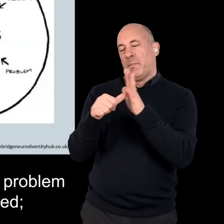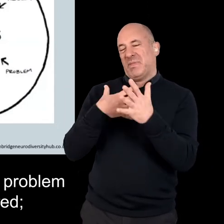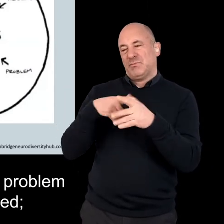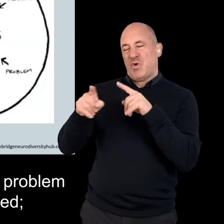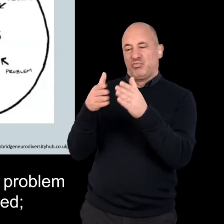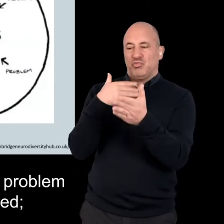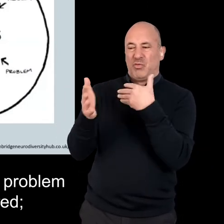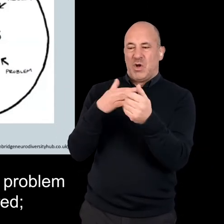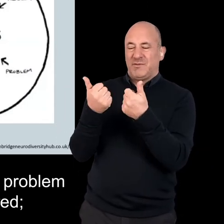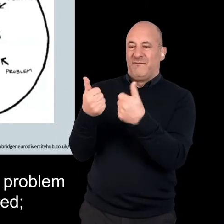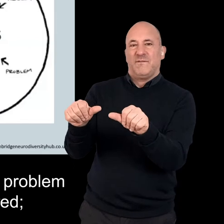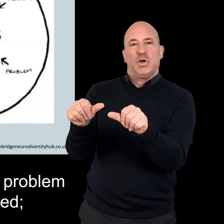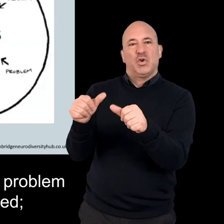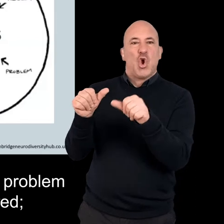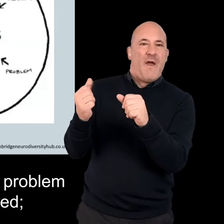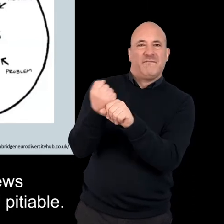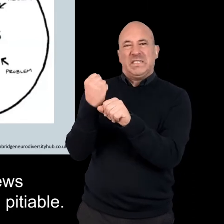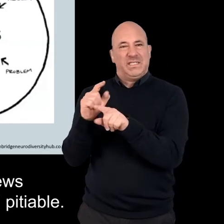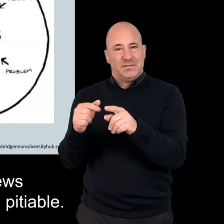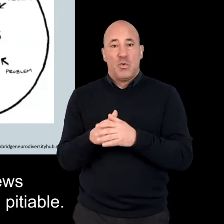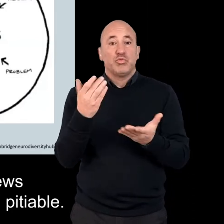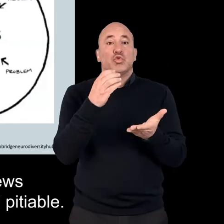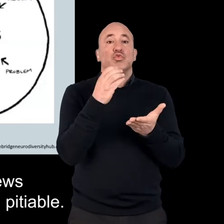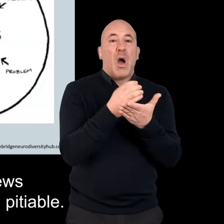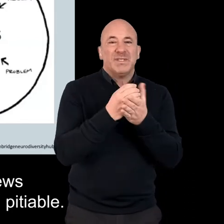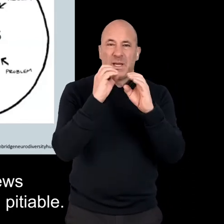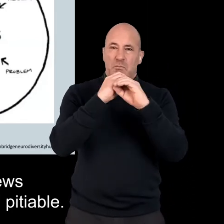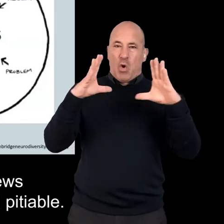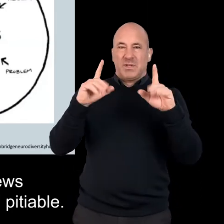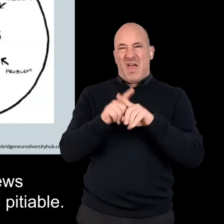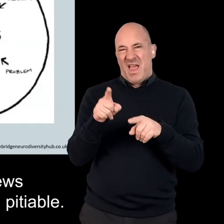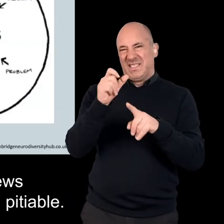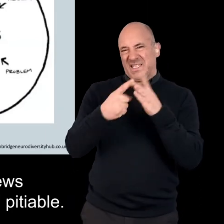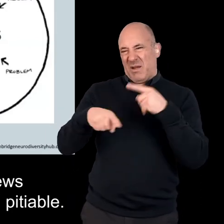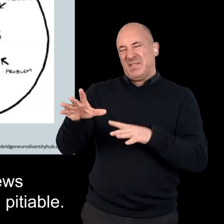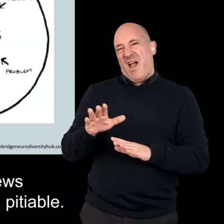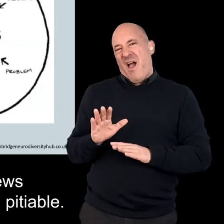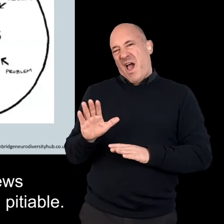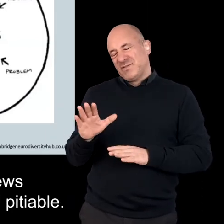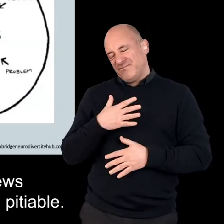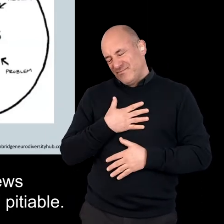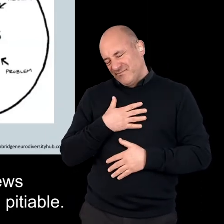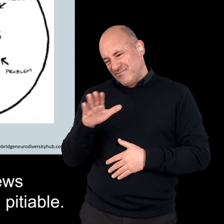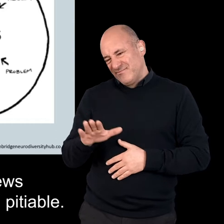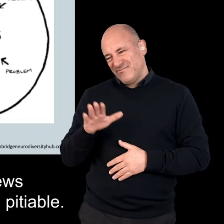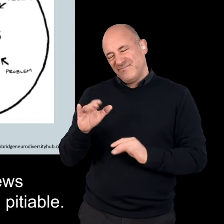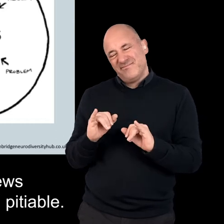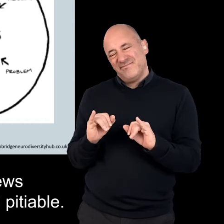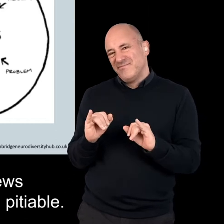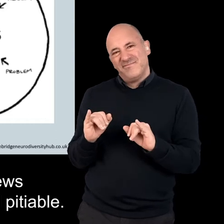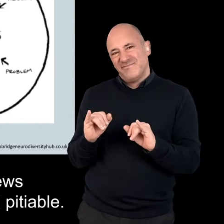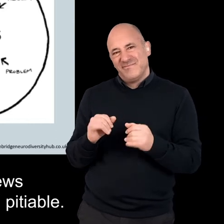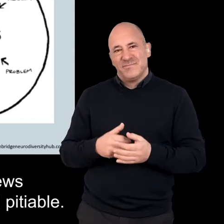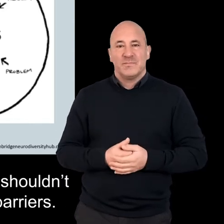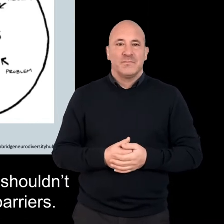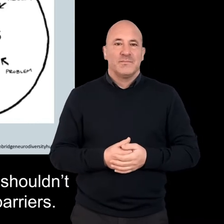problem which needs to be fixed or cured. Or the charity model, which views disabled people's lives as tragic and